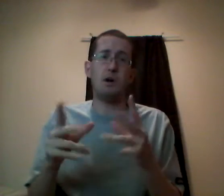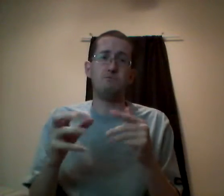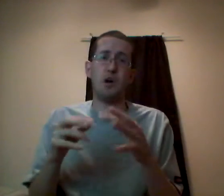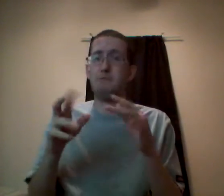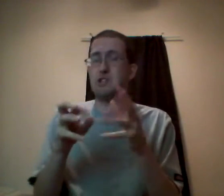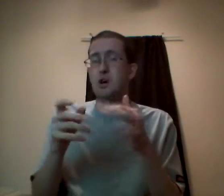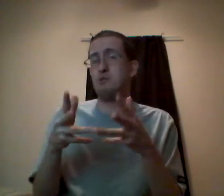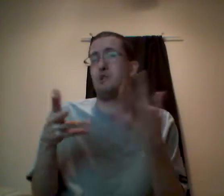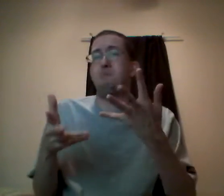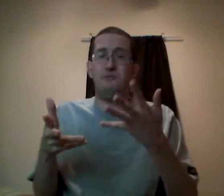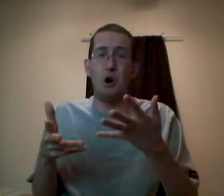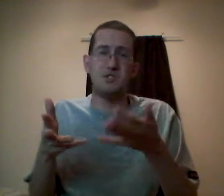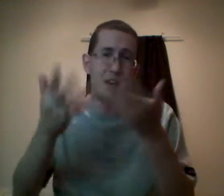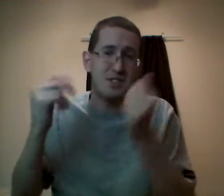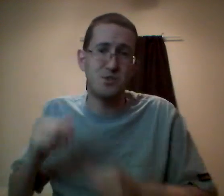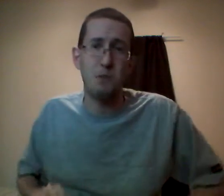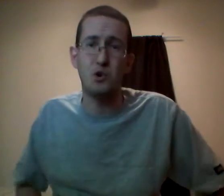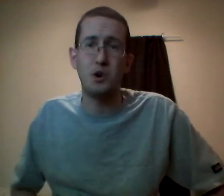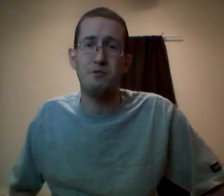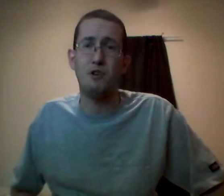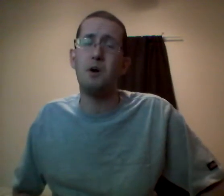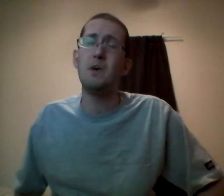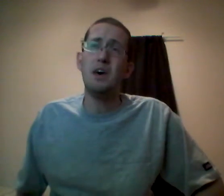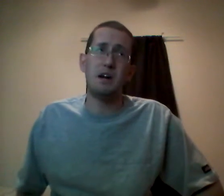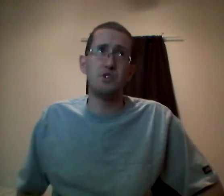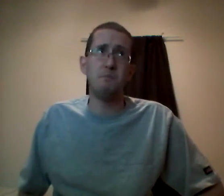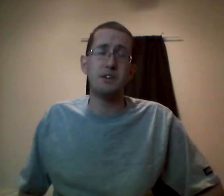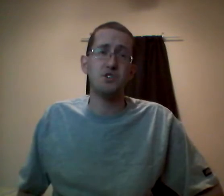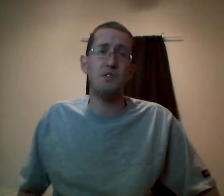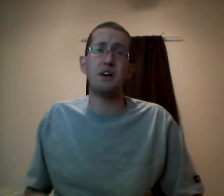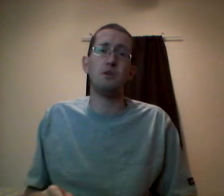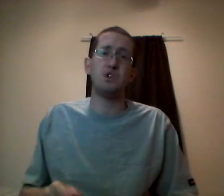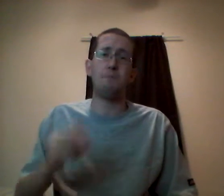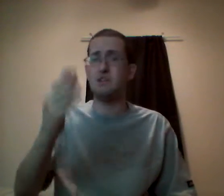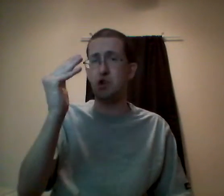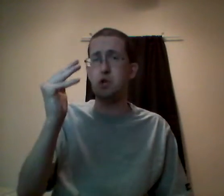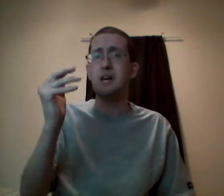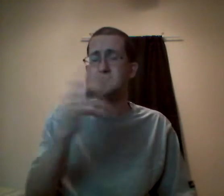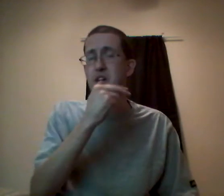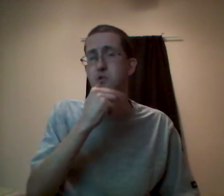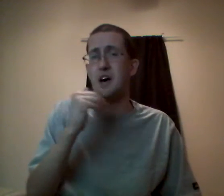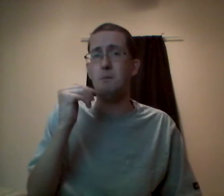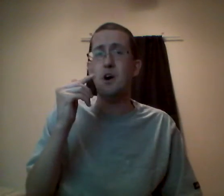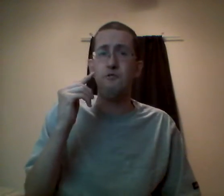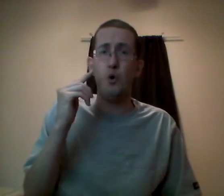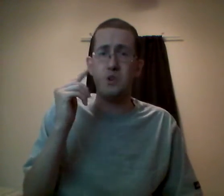I'll try to make sure I do this right on my phone since obviously that's where I'm recording it from and I'll try to make sure that that goes up at a certain scheduled time for